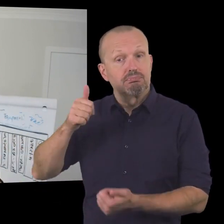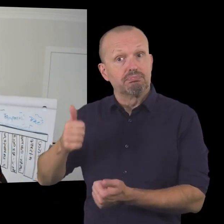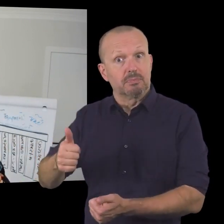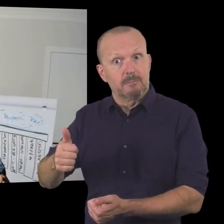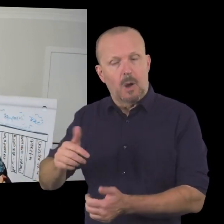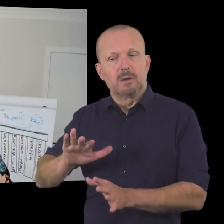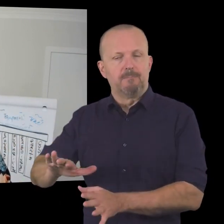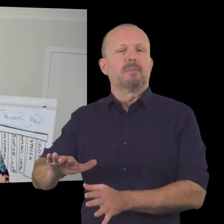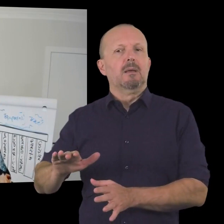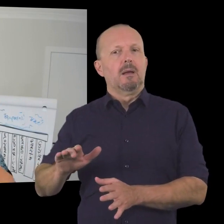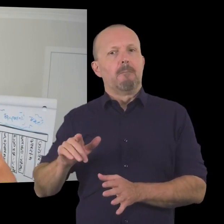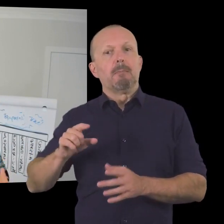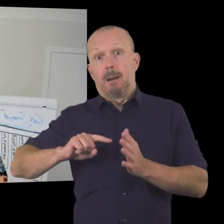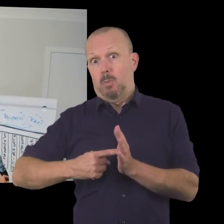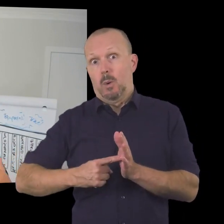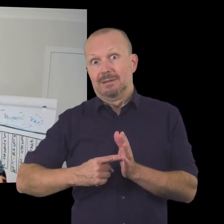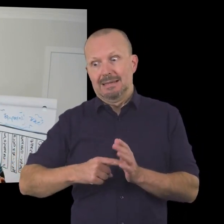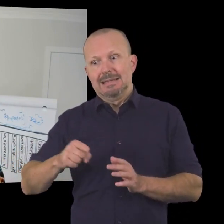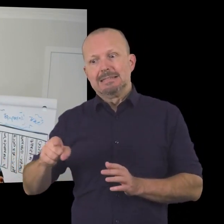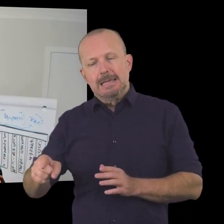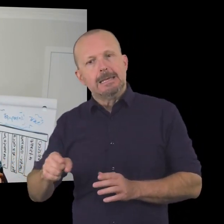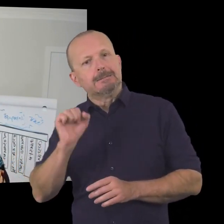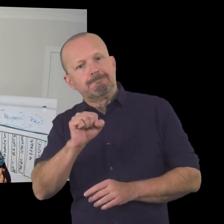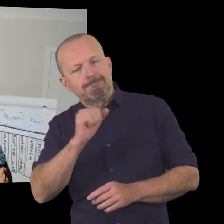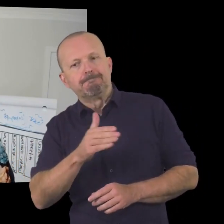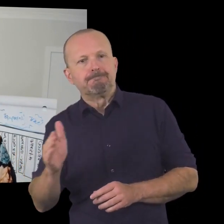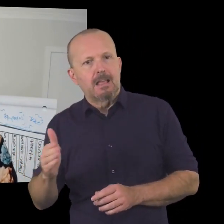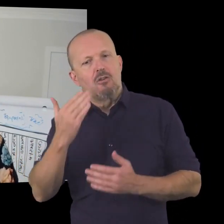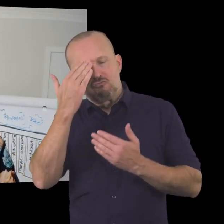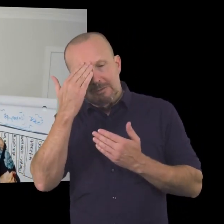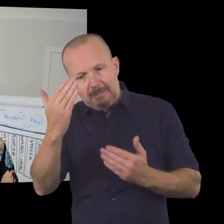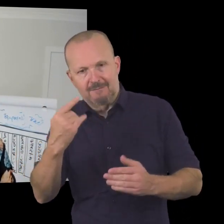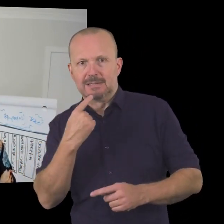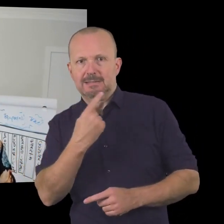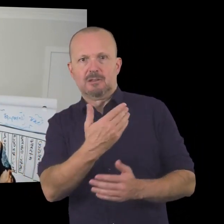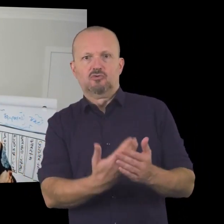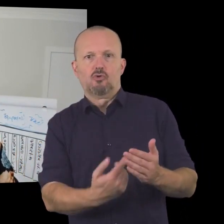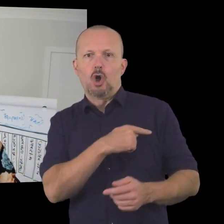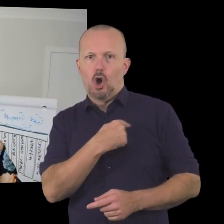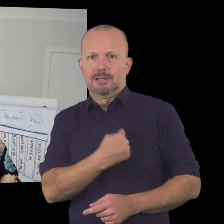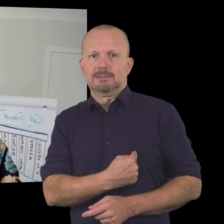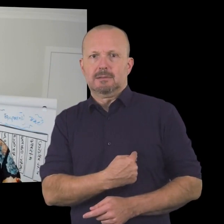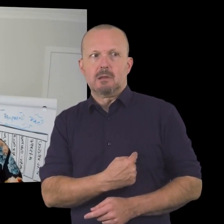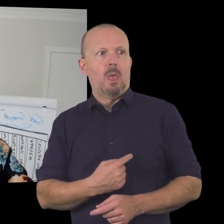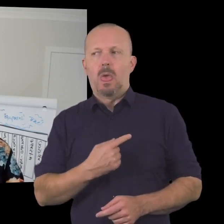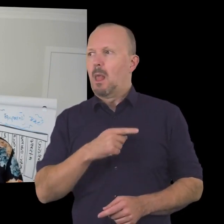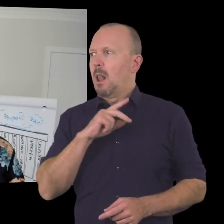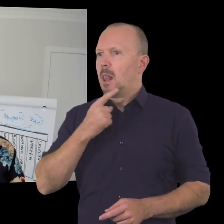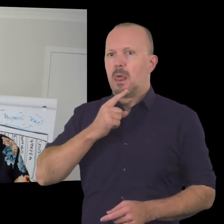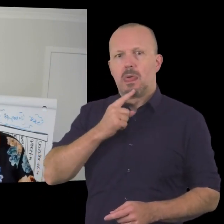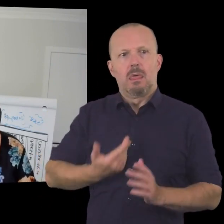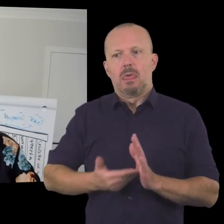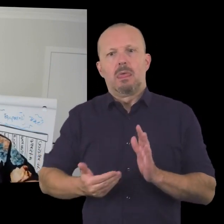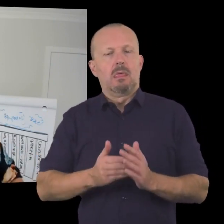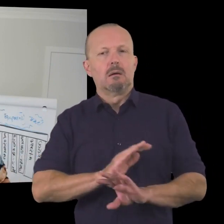you to take away from that story is respectfully telling your story and there's two tools that you can use to help you respectfully